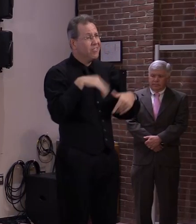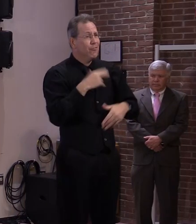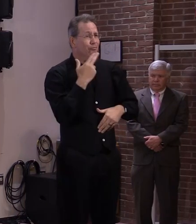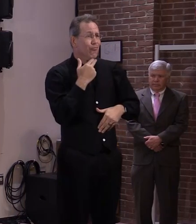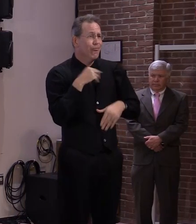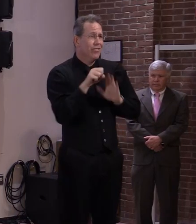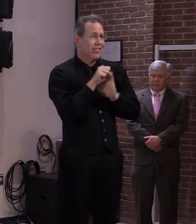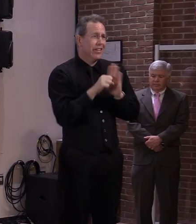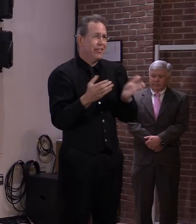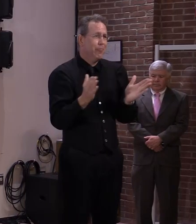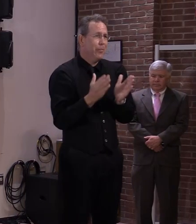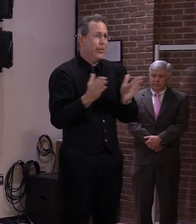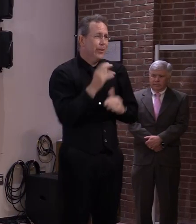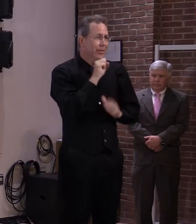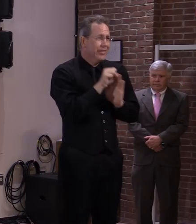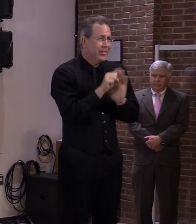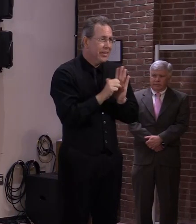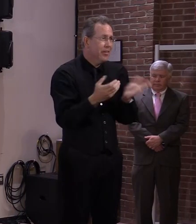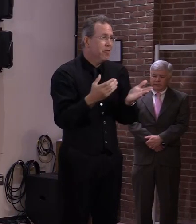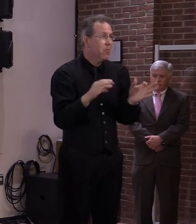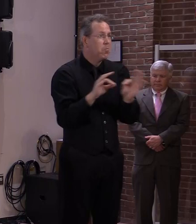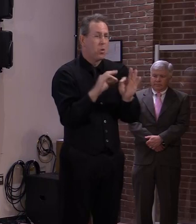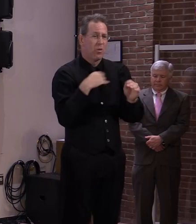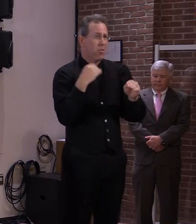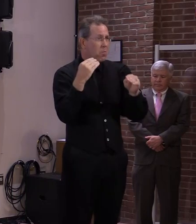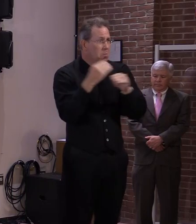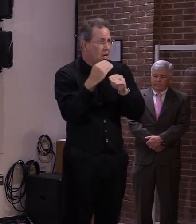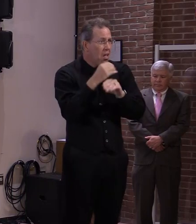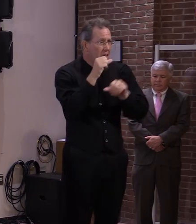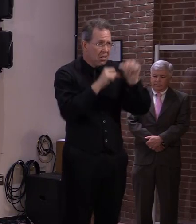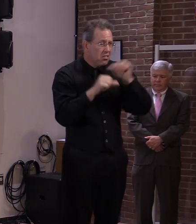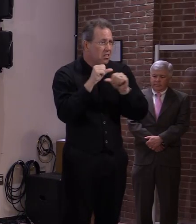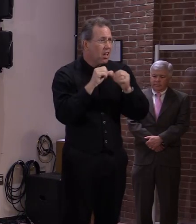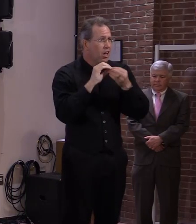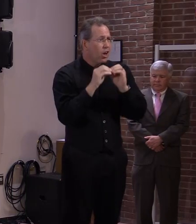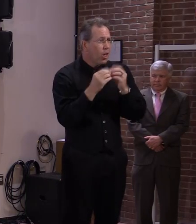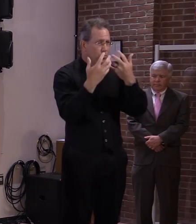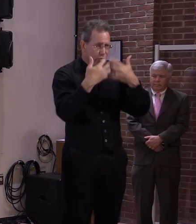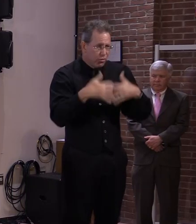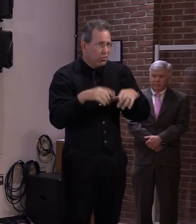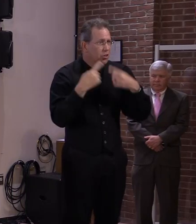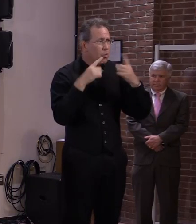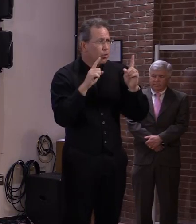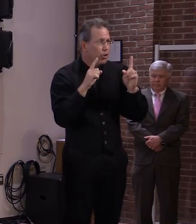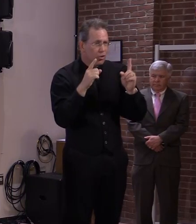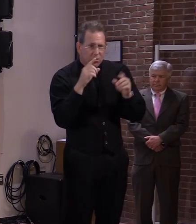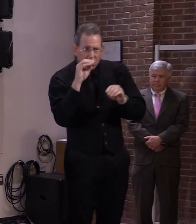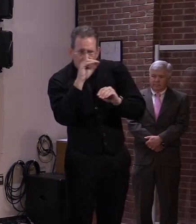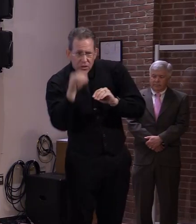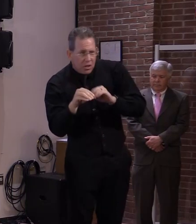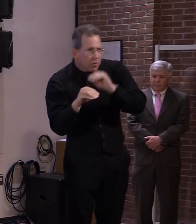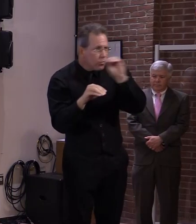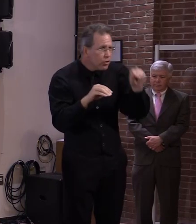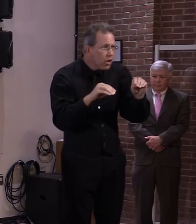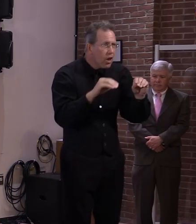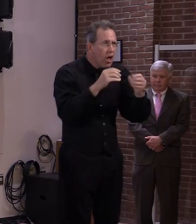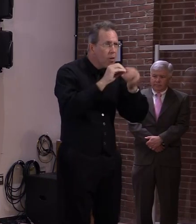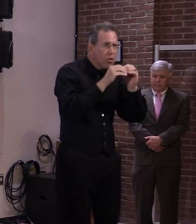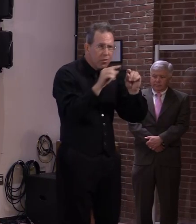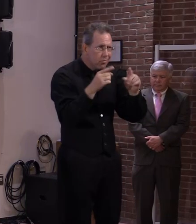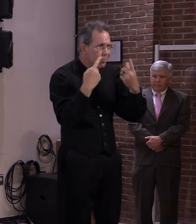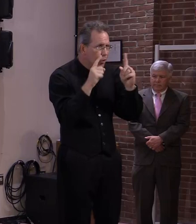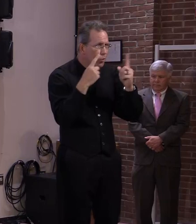down to math. And and from a percentage state standpoint, we've done a lot of things right. But it it has a lot to do with the attitude